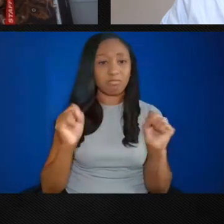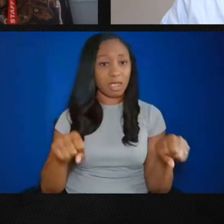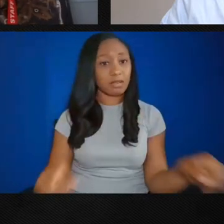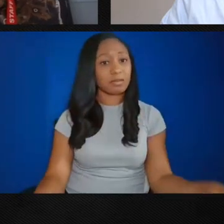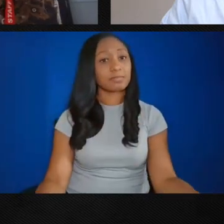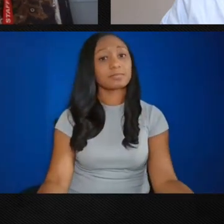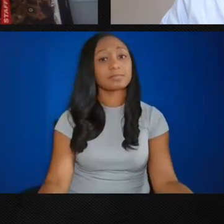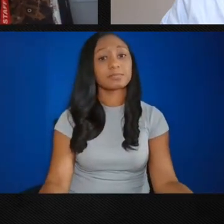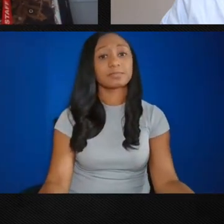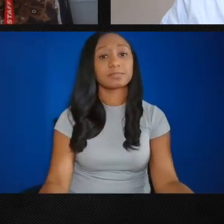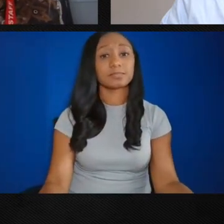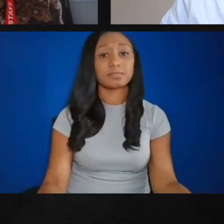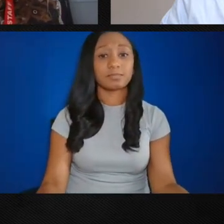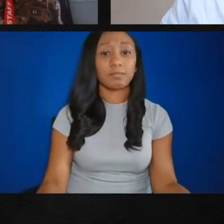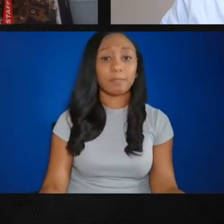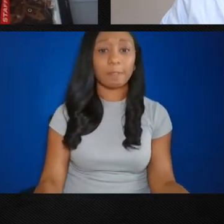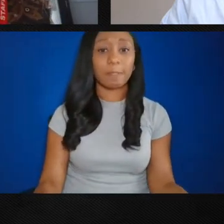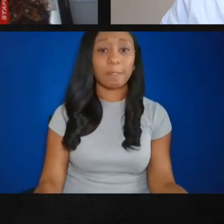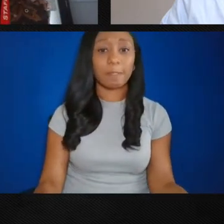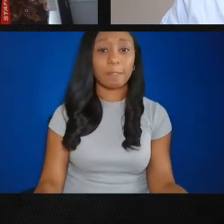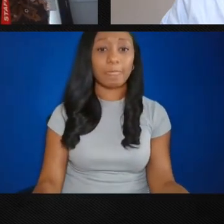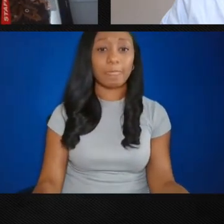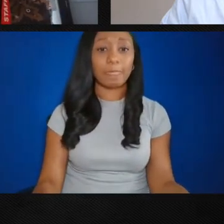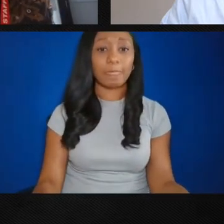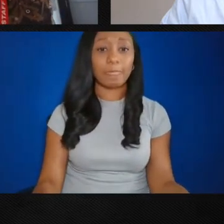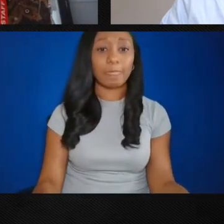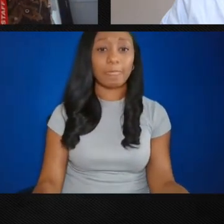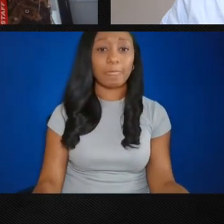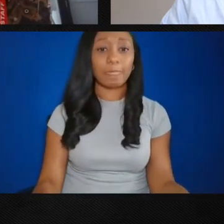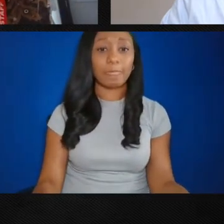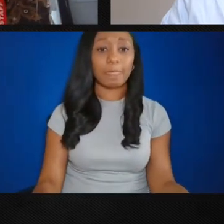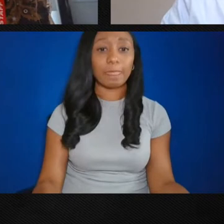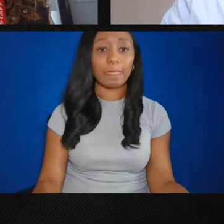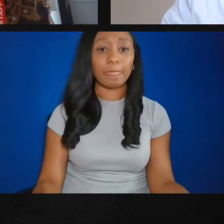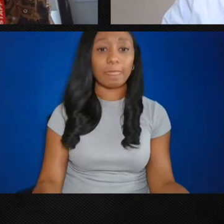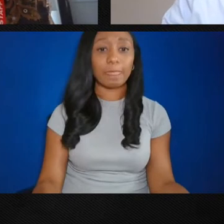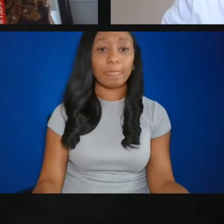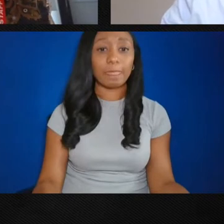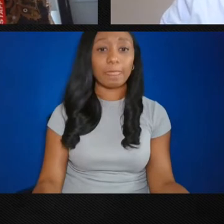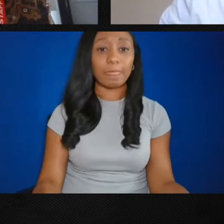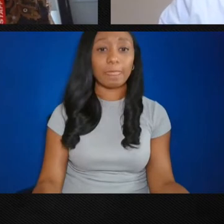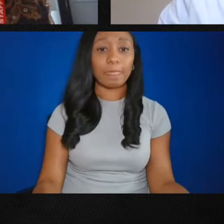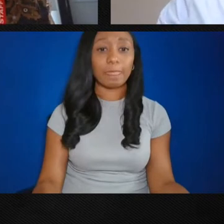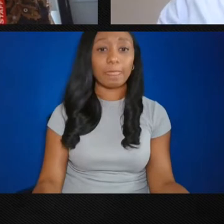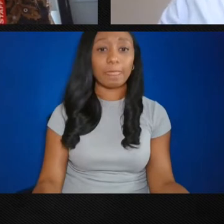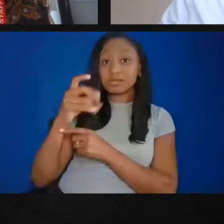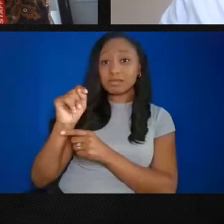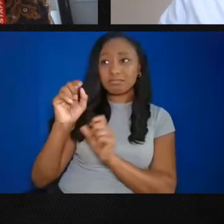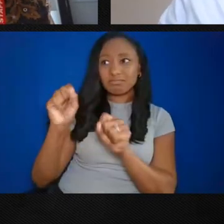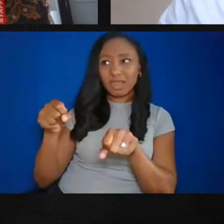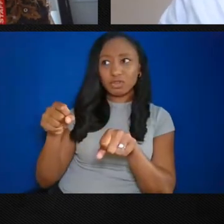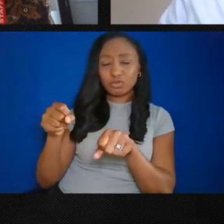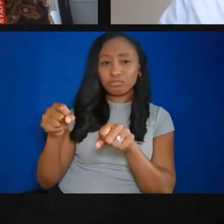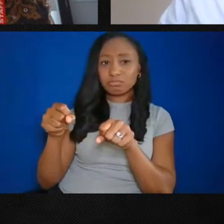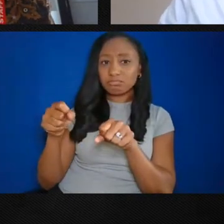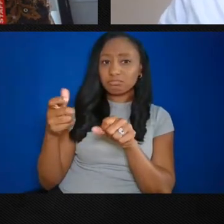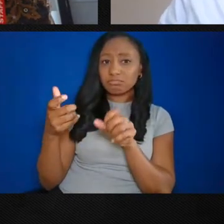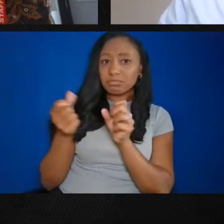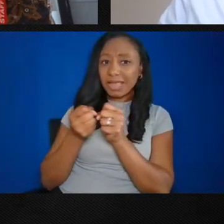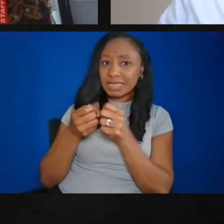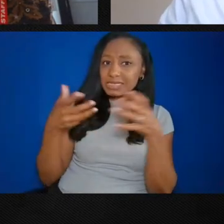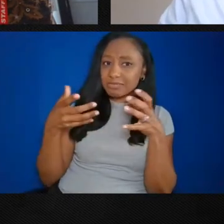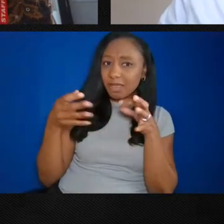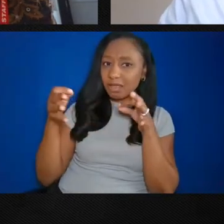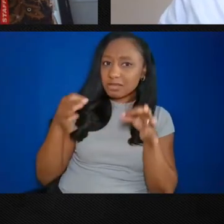Adib is asking on YouTube, Vince, could you please expand on the print media resources that you mentioned being located in